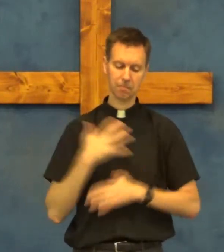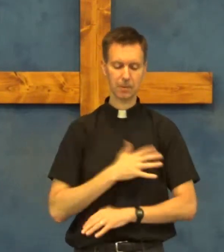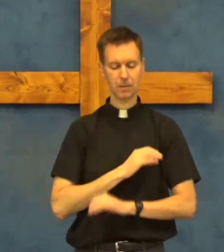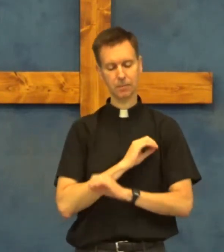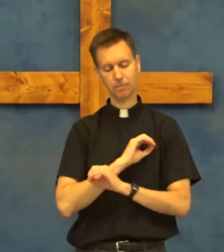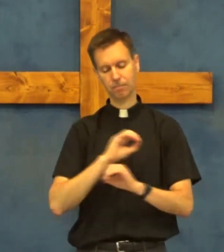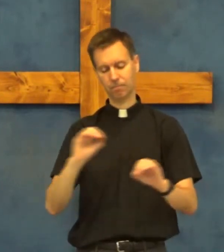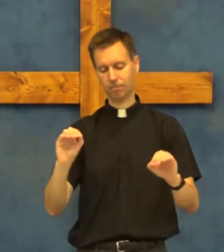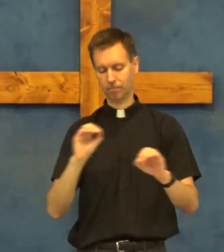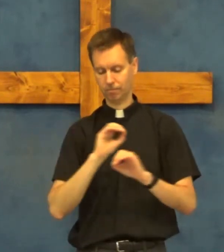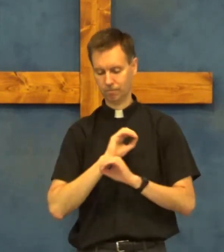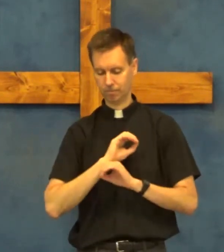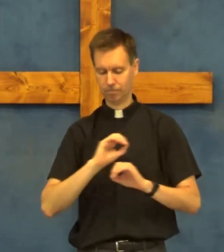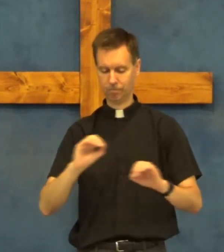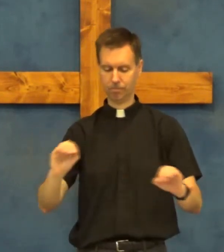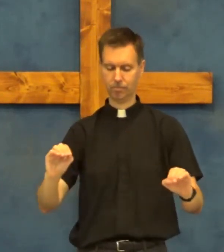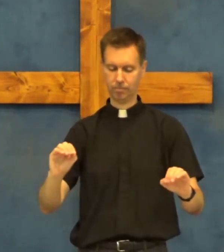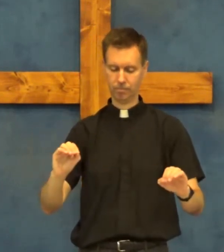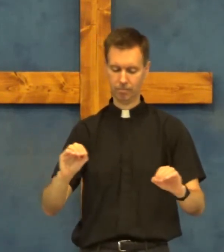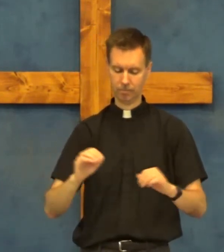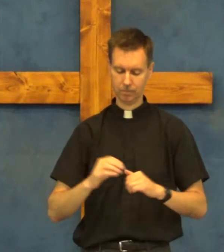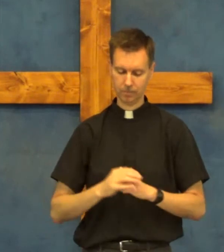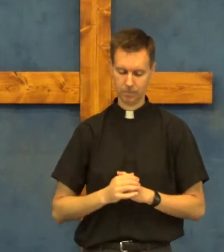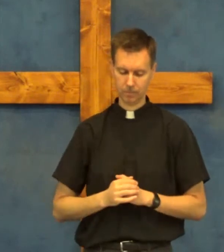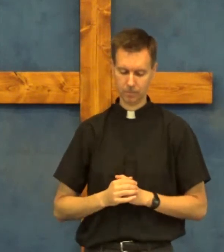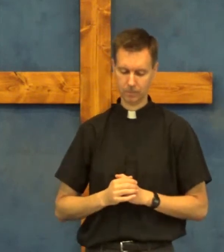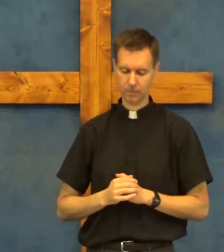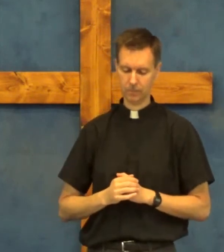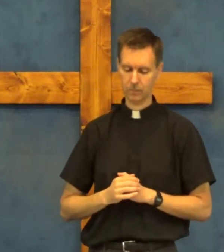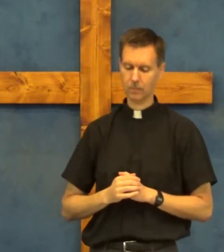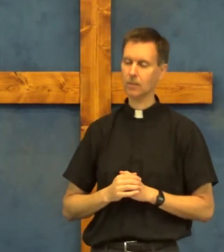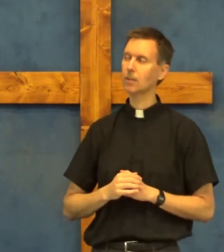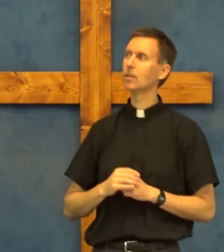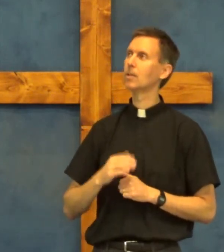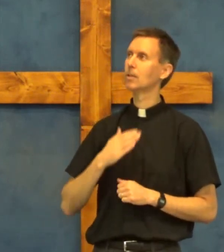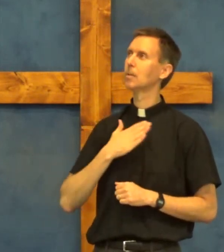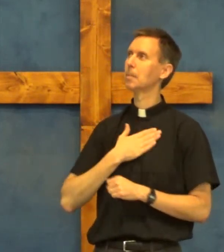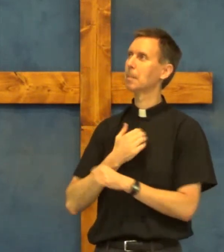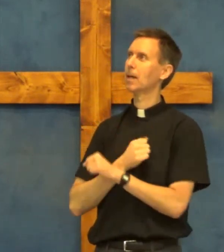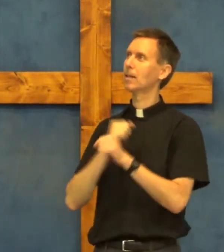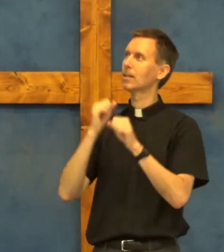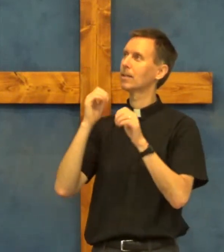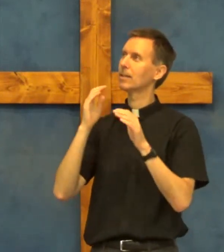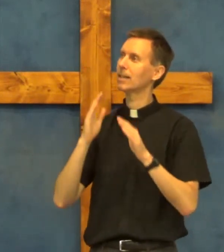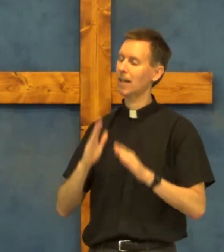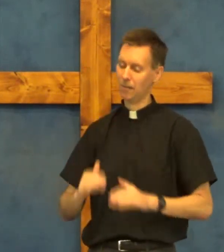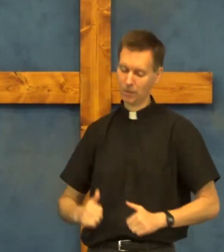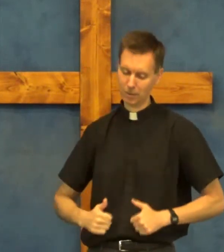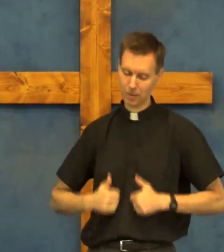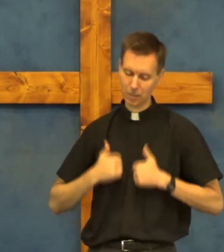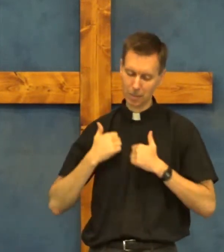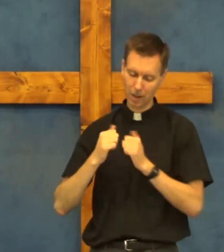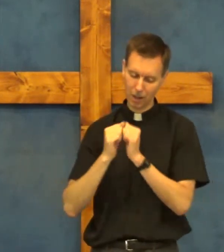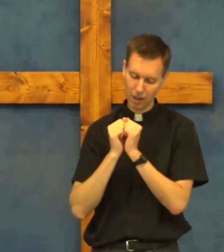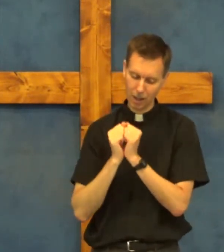be on afraid abide with me oh